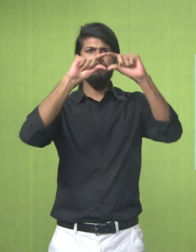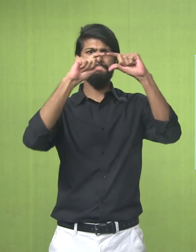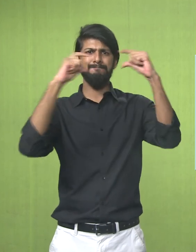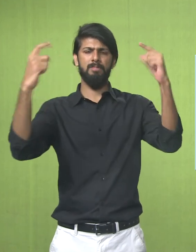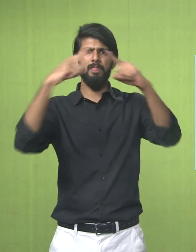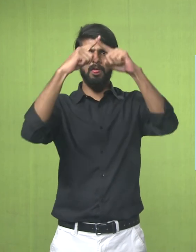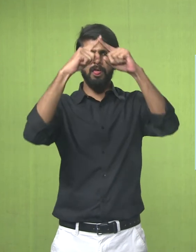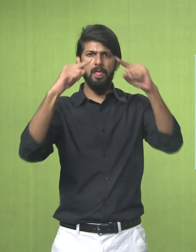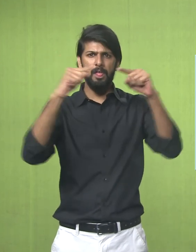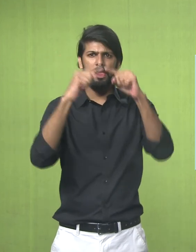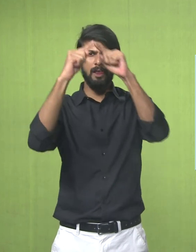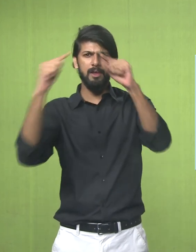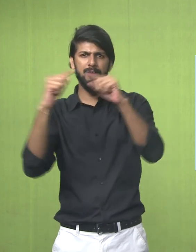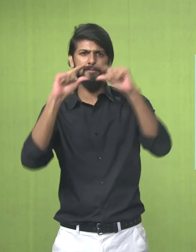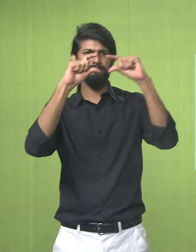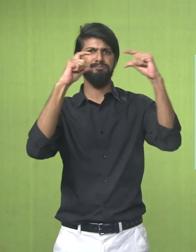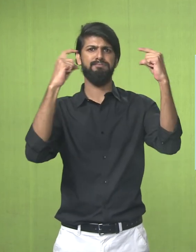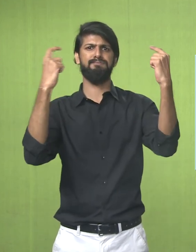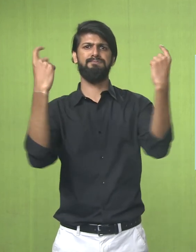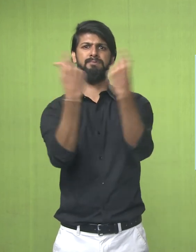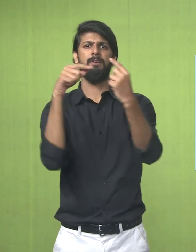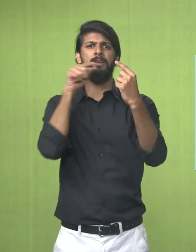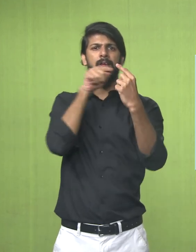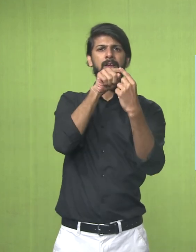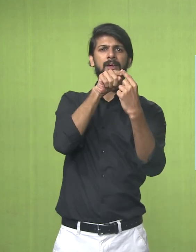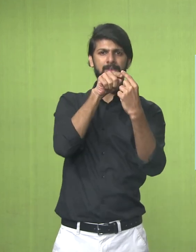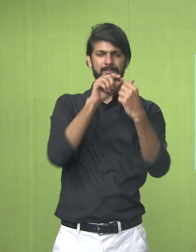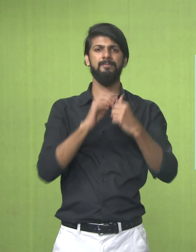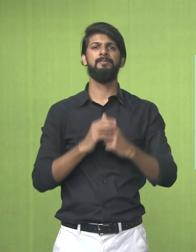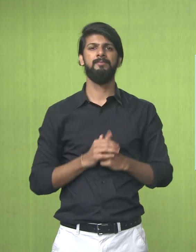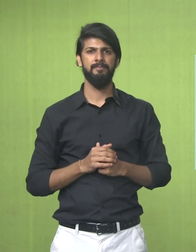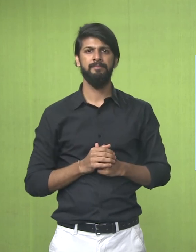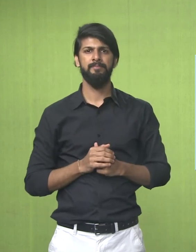The Upper The Has Creative Triangular Black Design